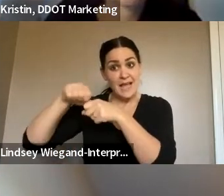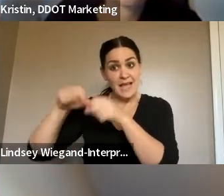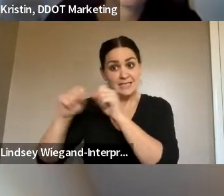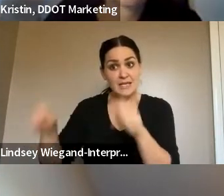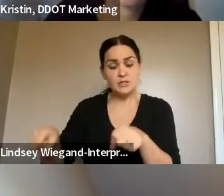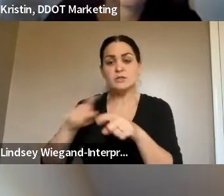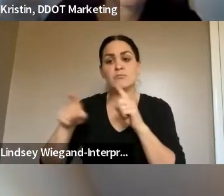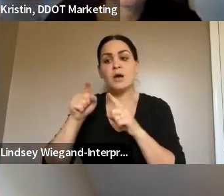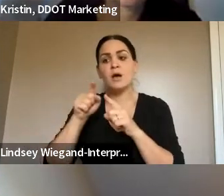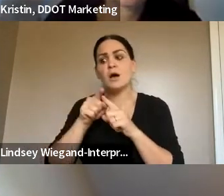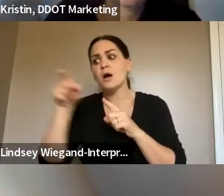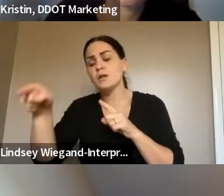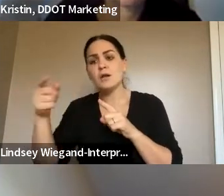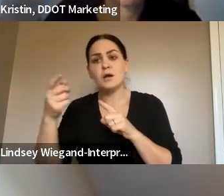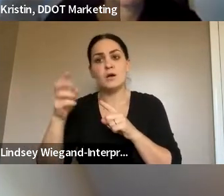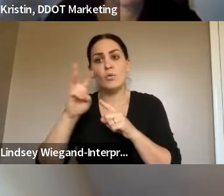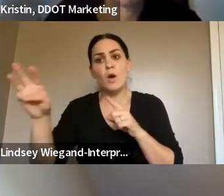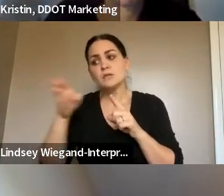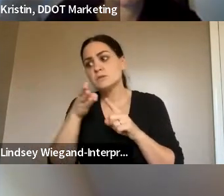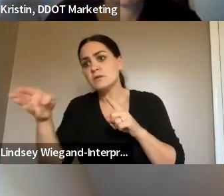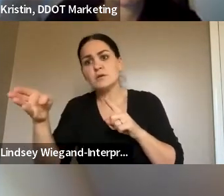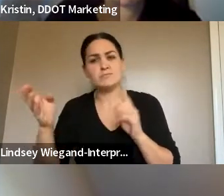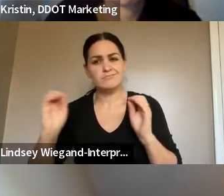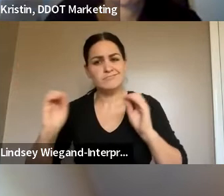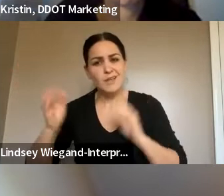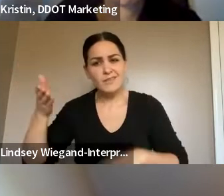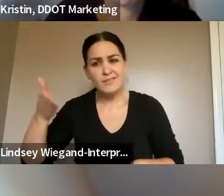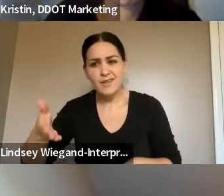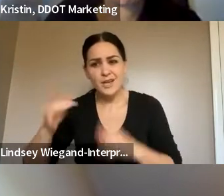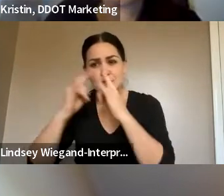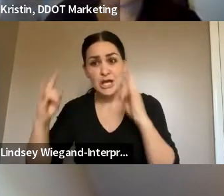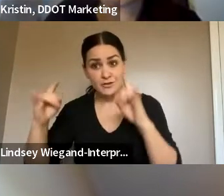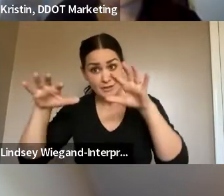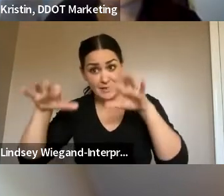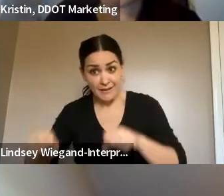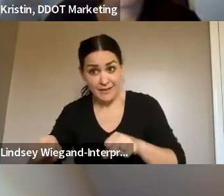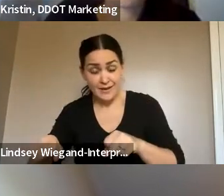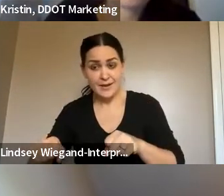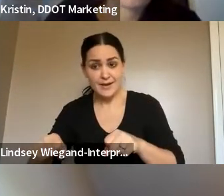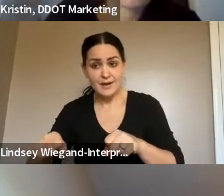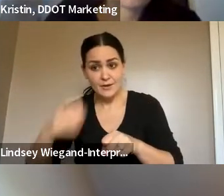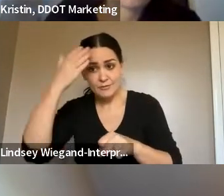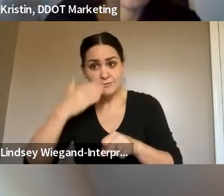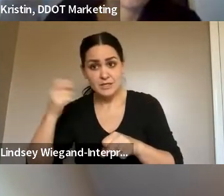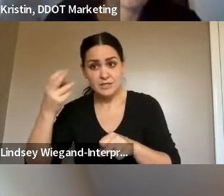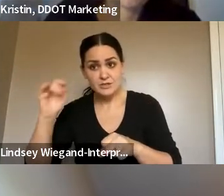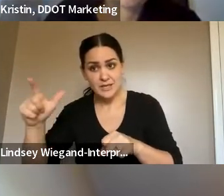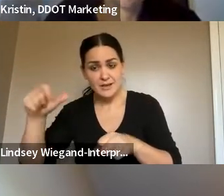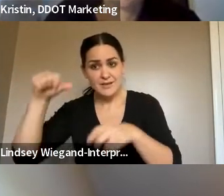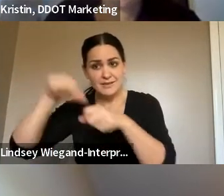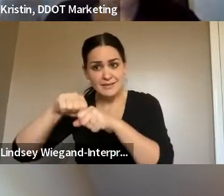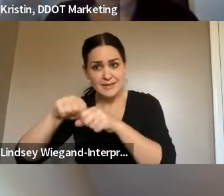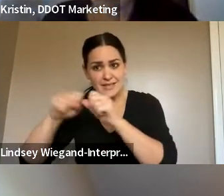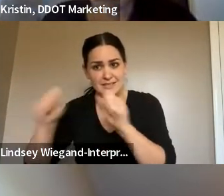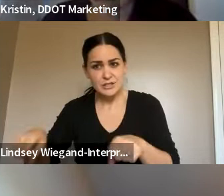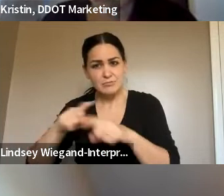going west, it's nothing there, but the shelter has been taken down from in front of the Shell Gas Station and the seat has been replaced